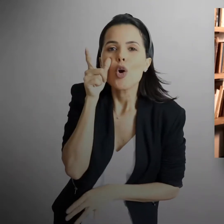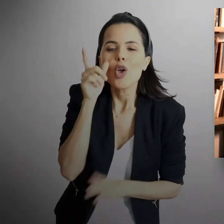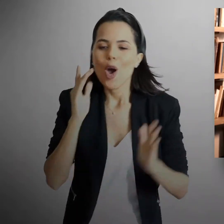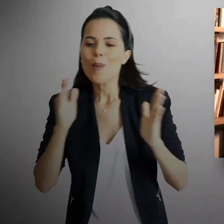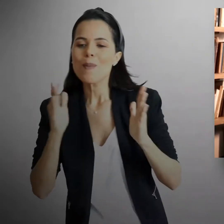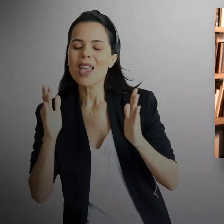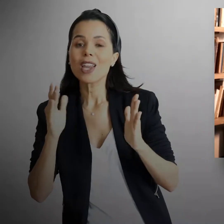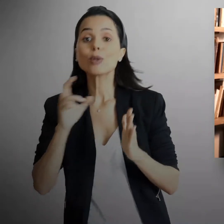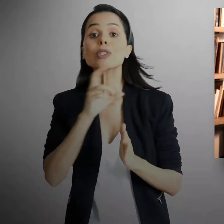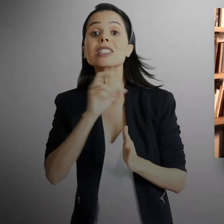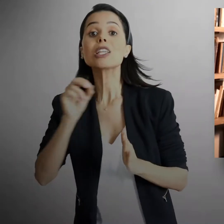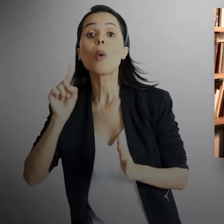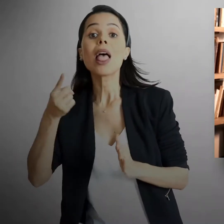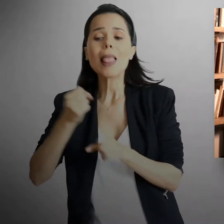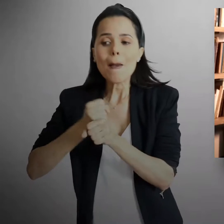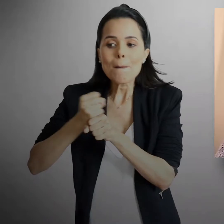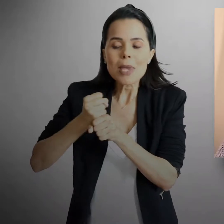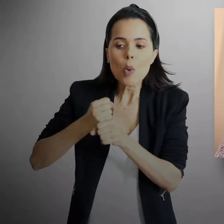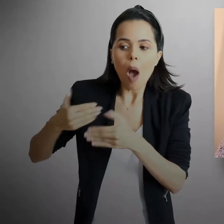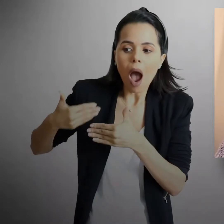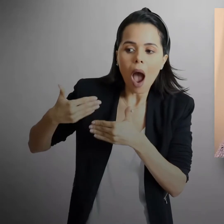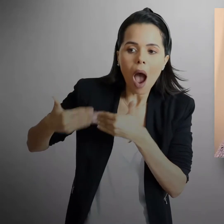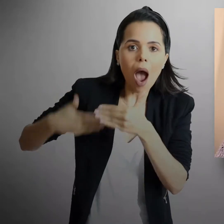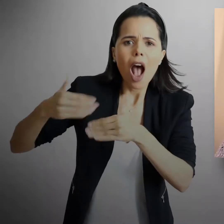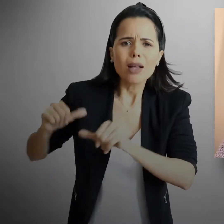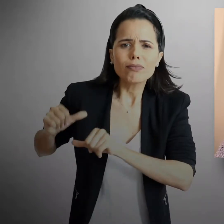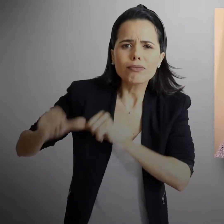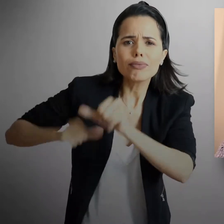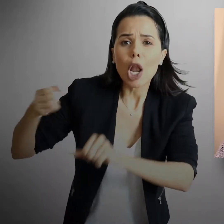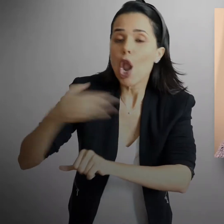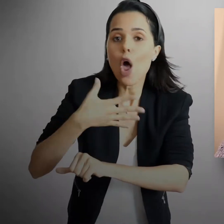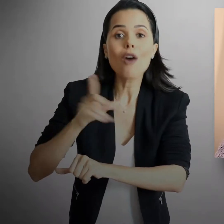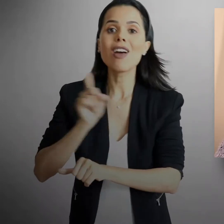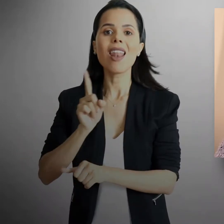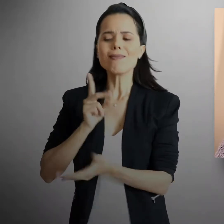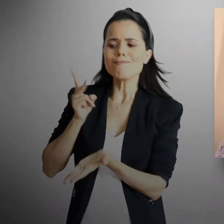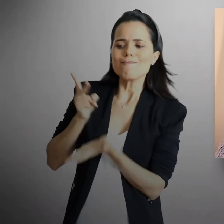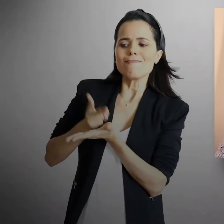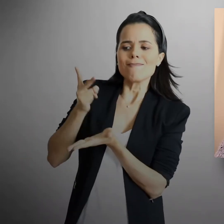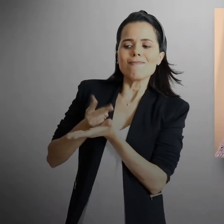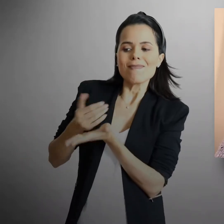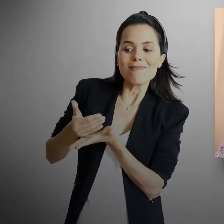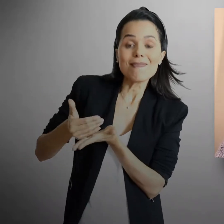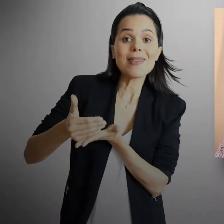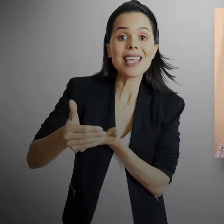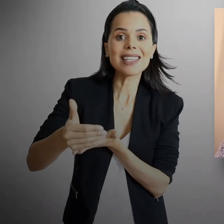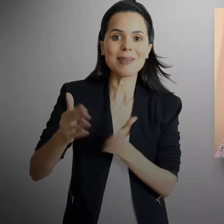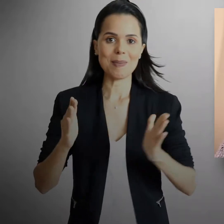develops roughly in that period. And interestingly, there has been no detectable